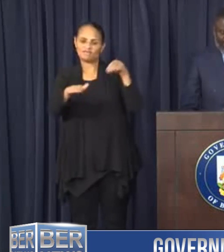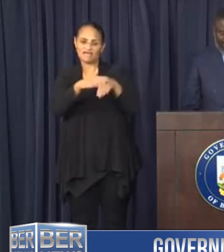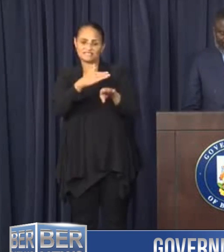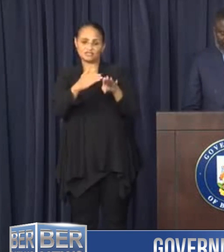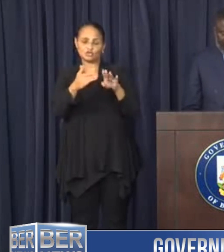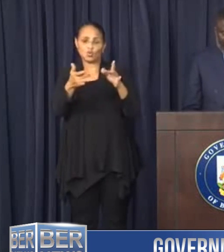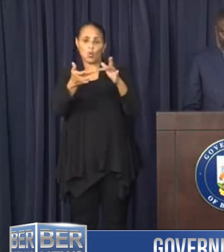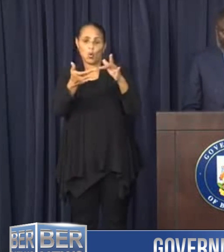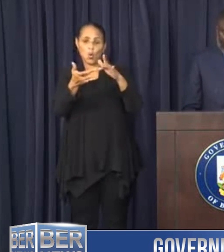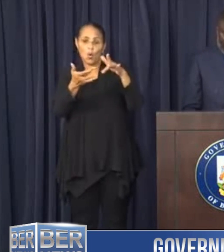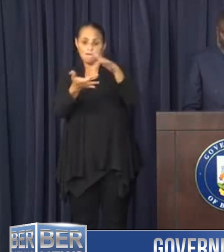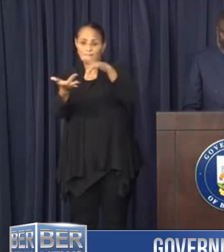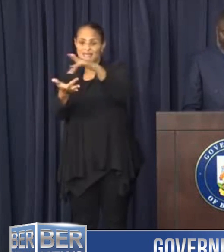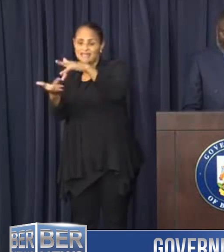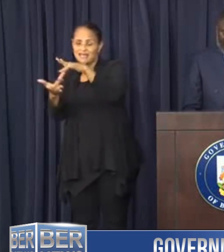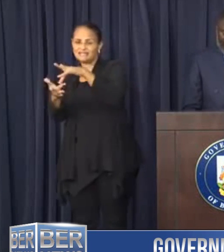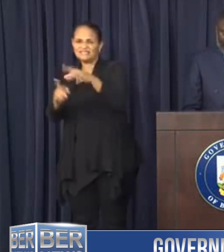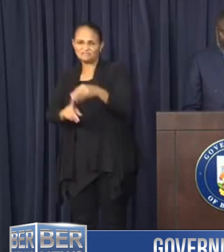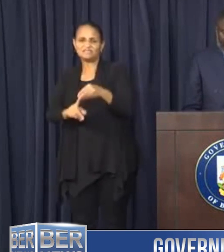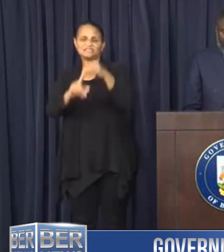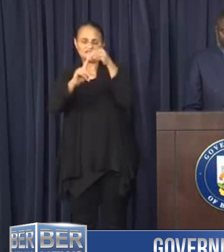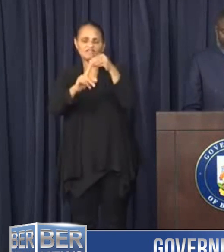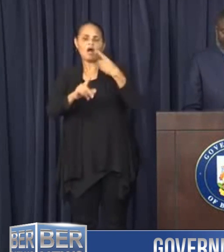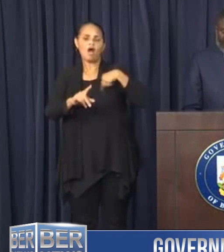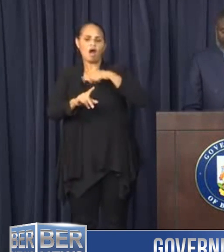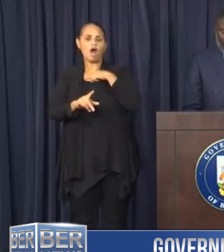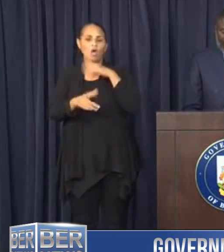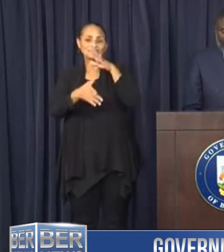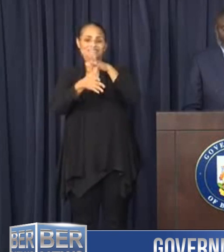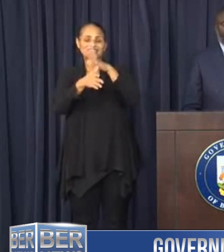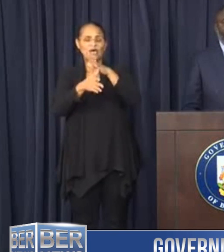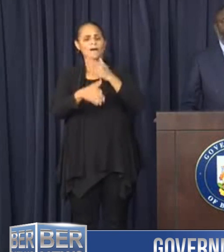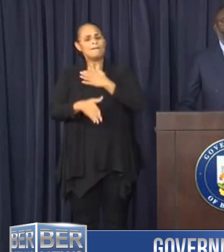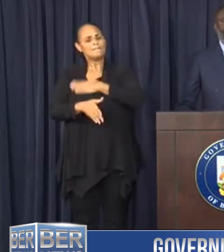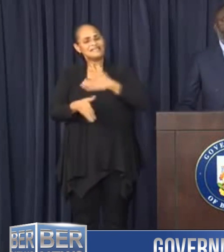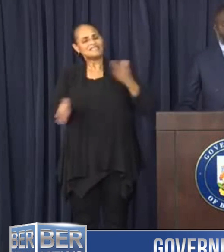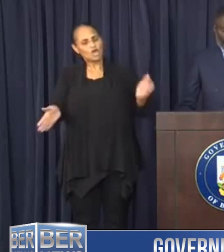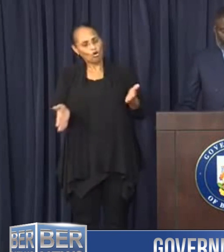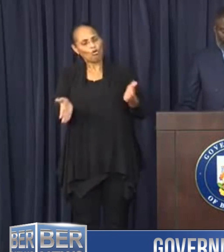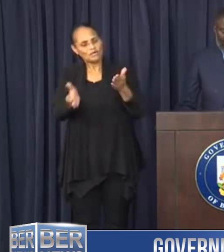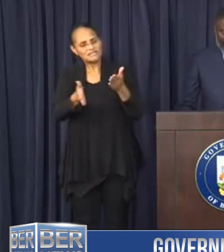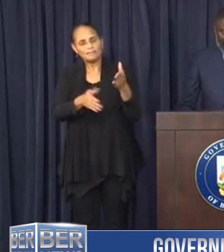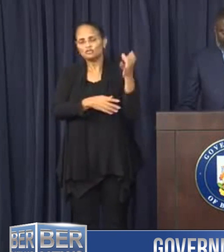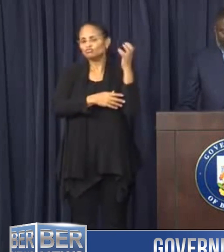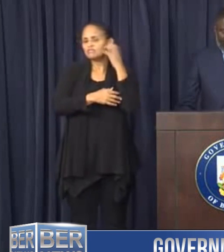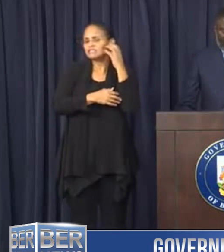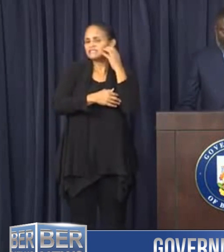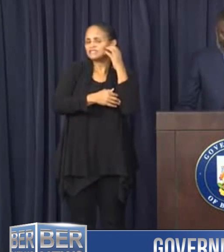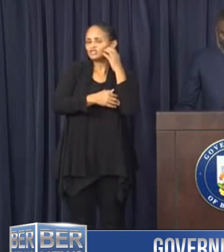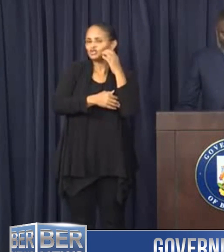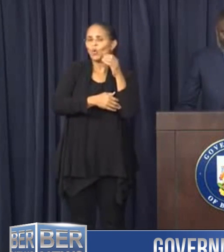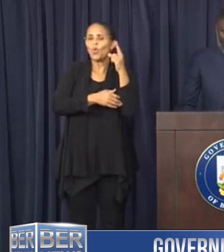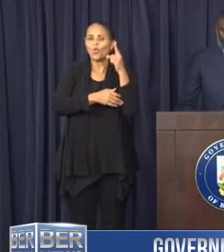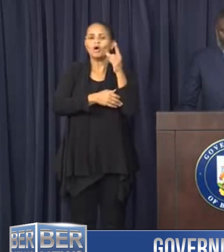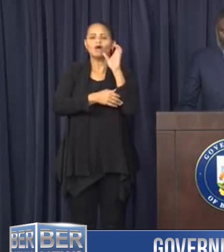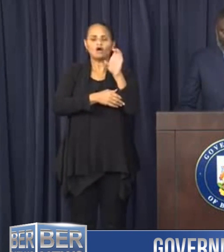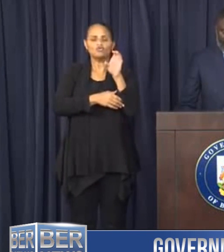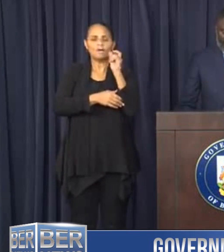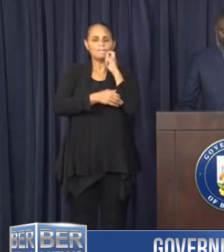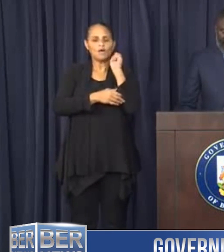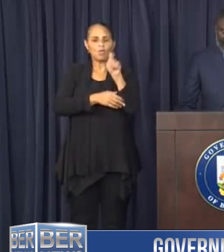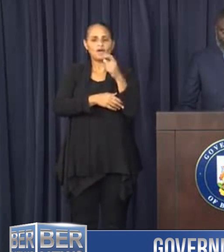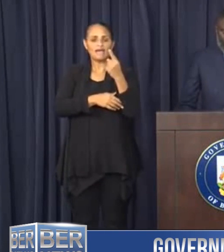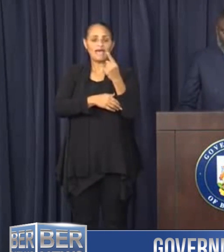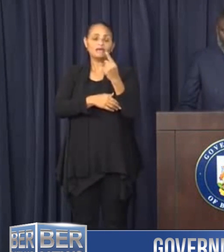online media sites, specifically our seniors, please encourage them to listen to 100.1 FM today at 1